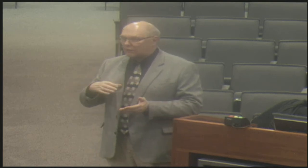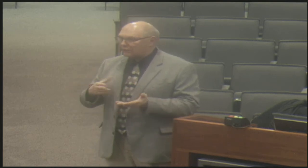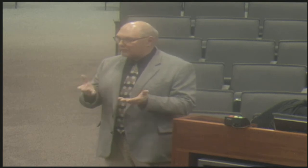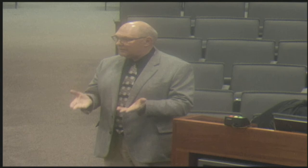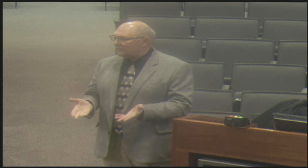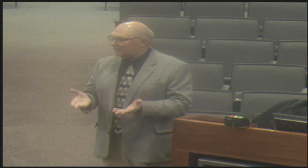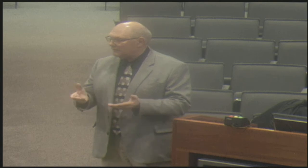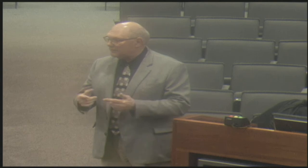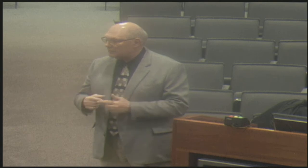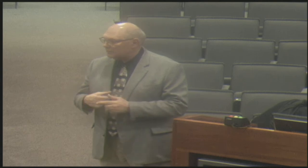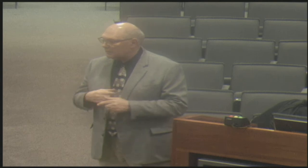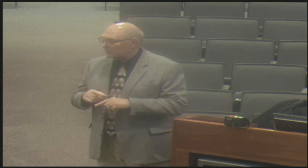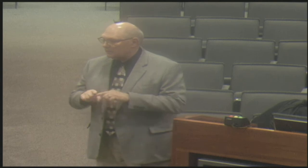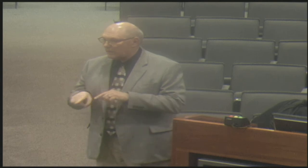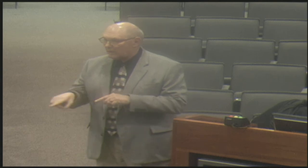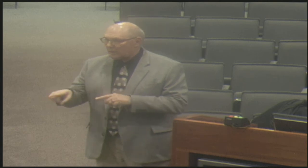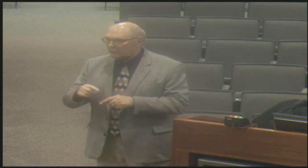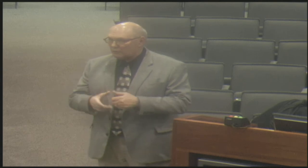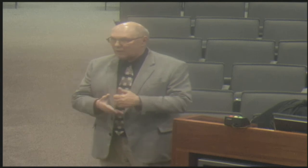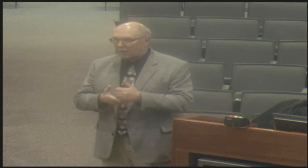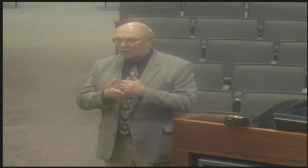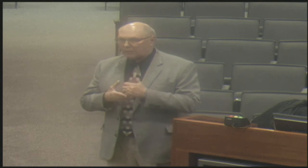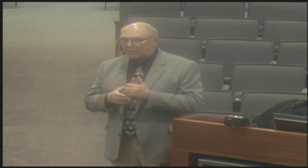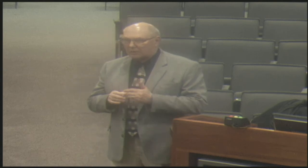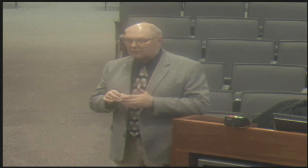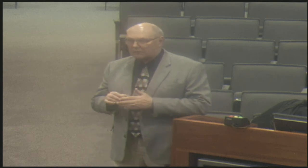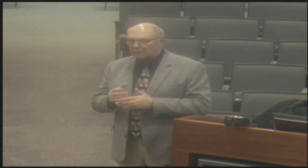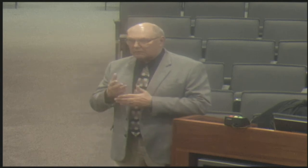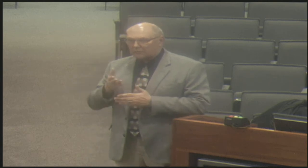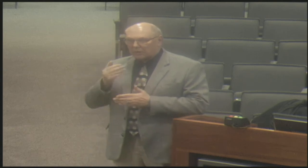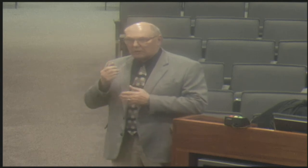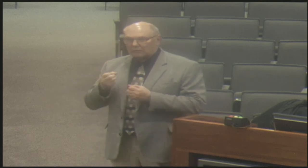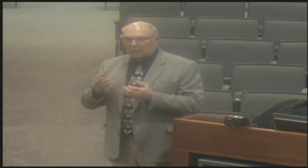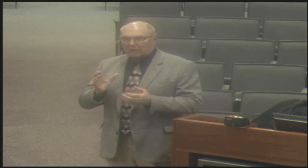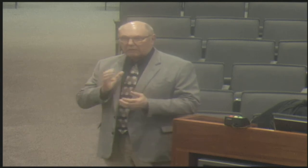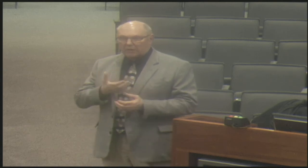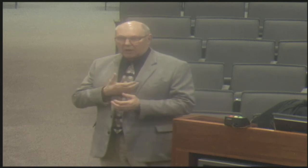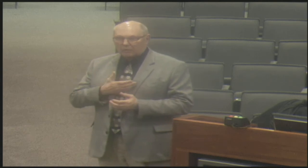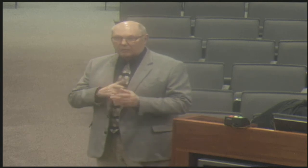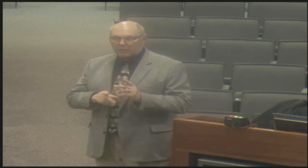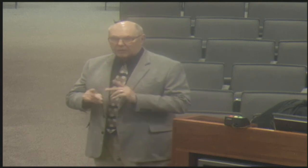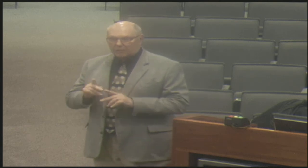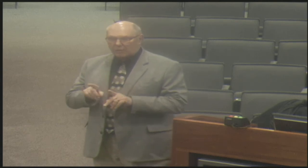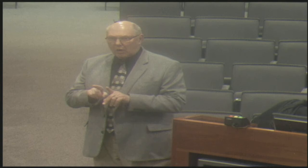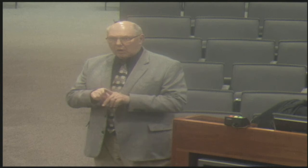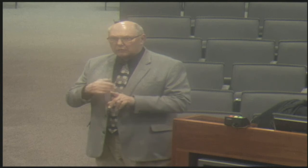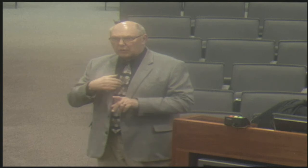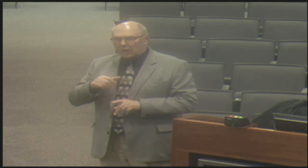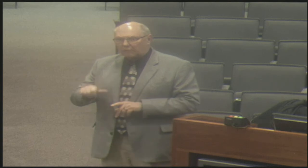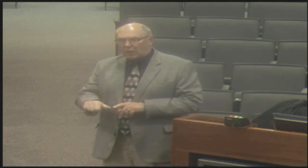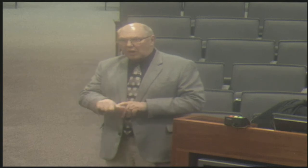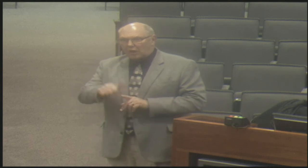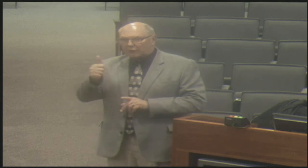them is here with you, this commission. We depend upon you to help us bring things to light.